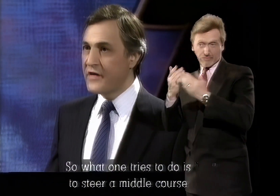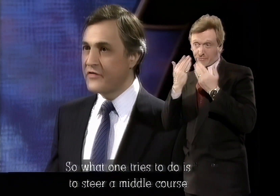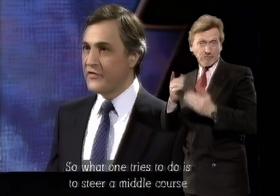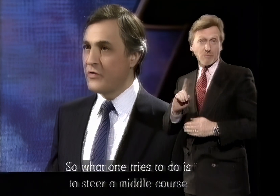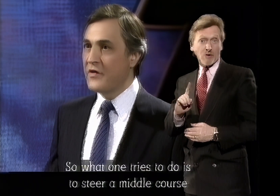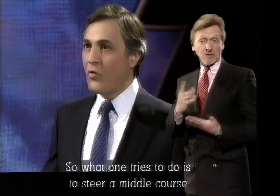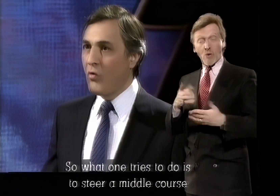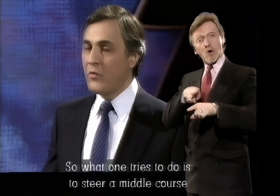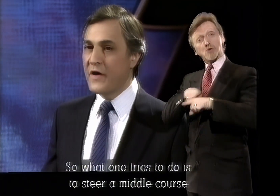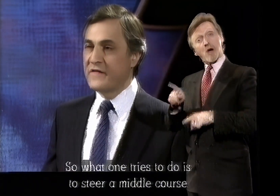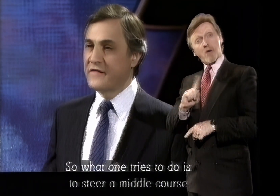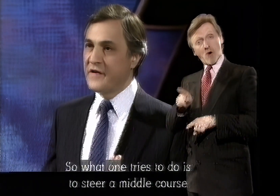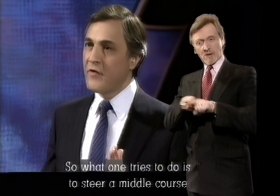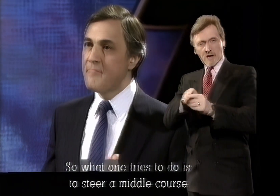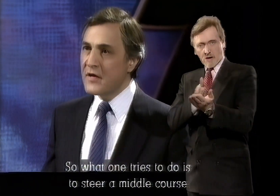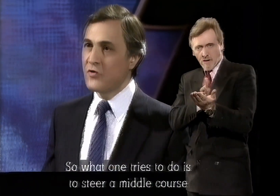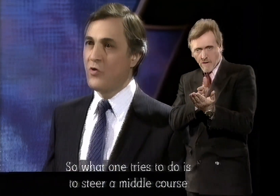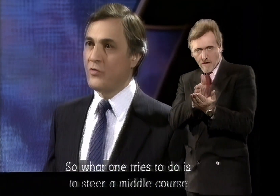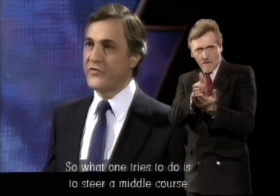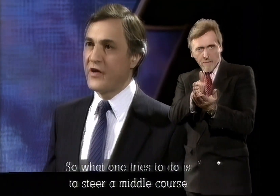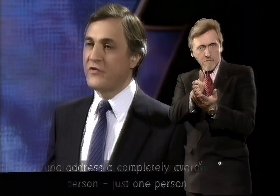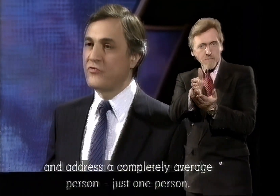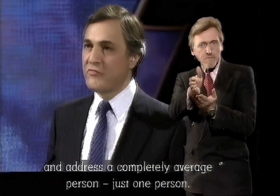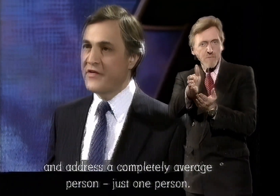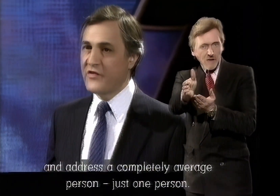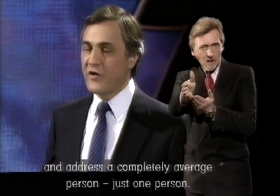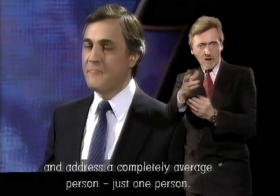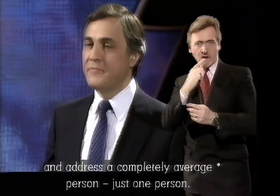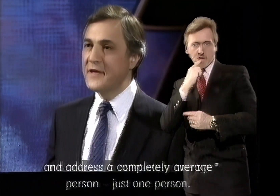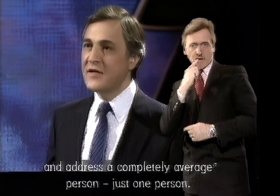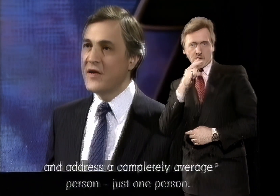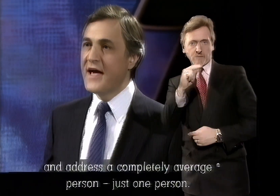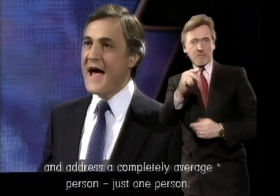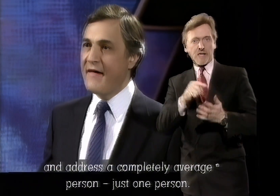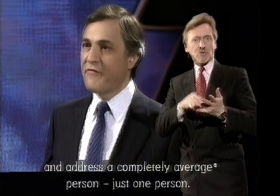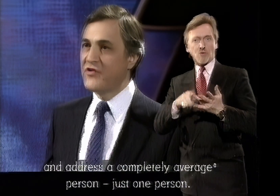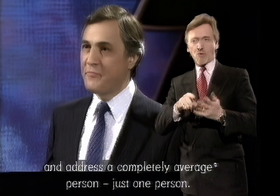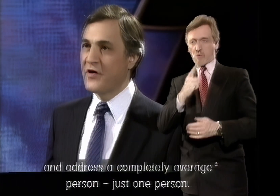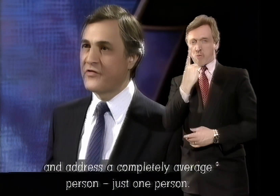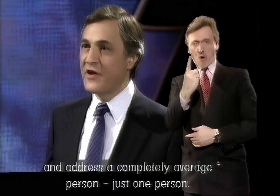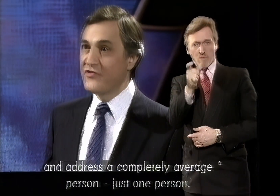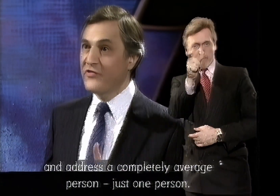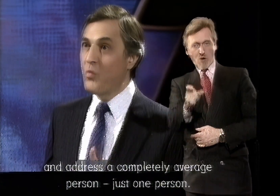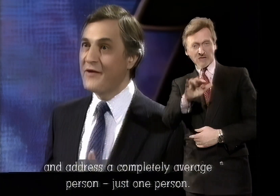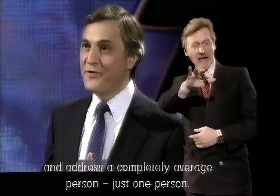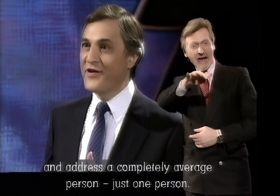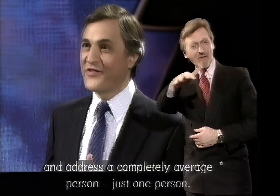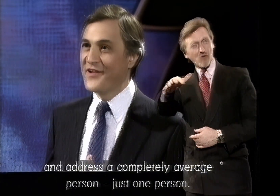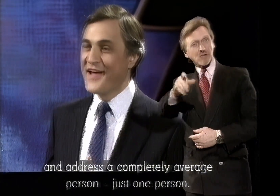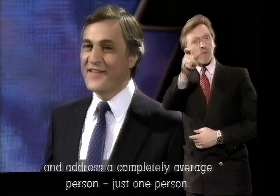to do is always steer a middle course and address a completely average person. Just one person. As